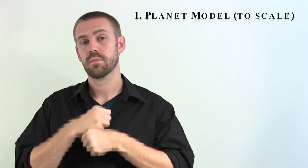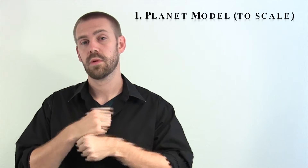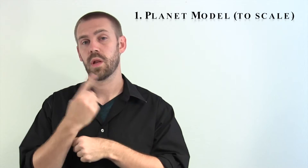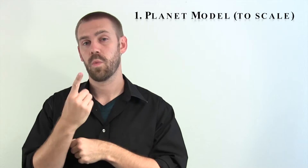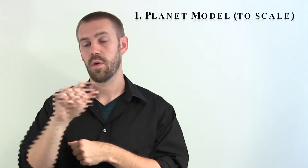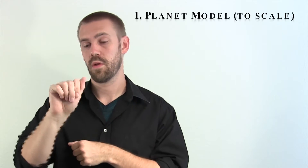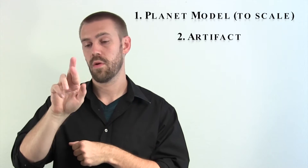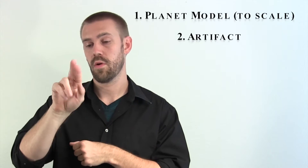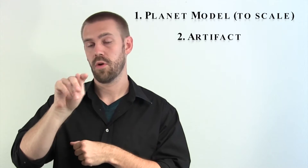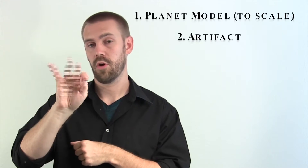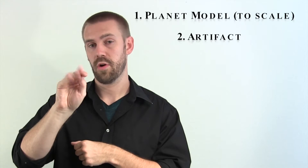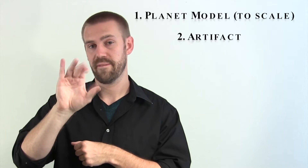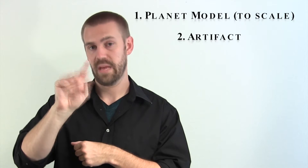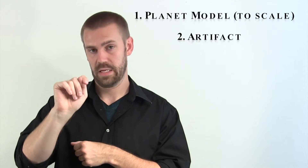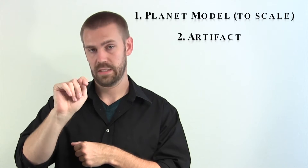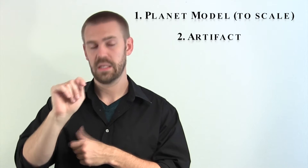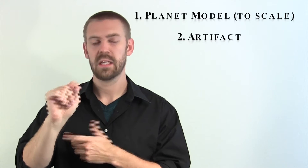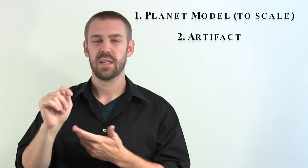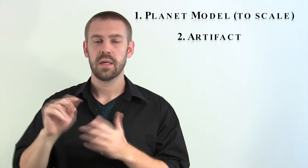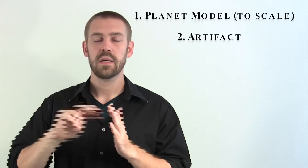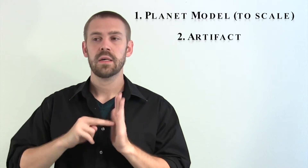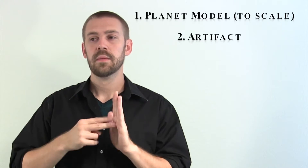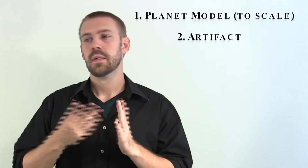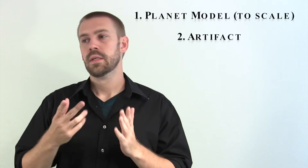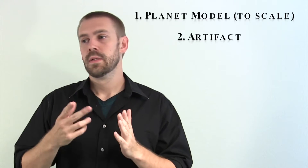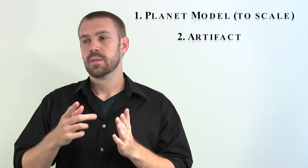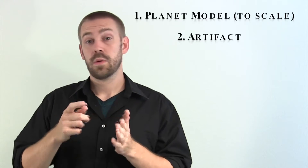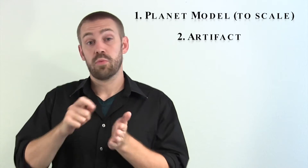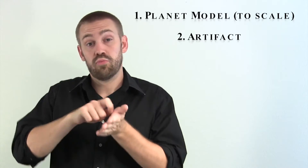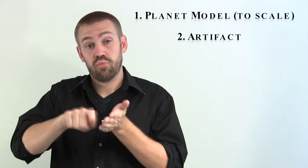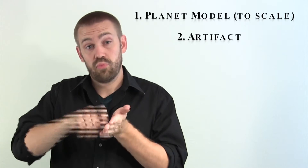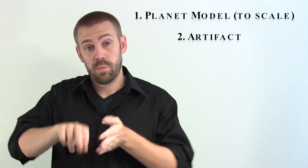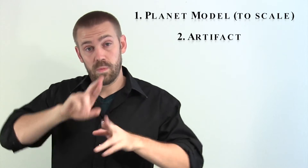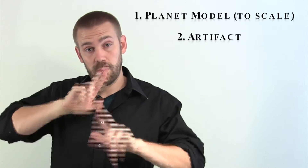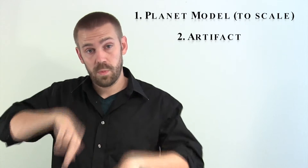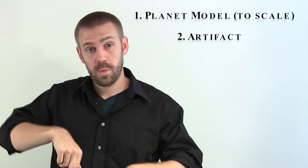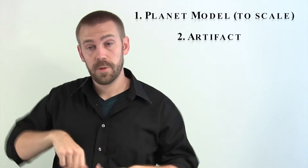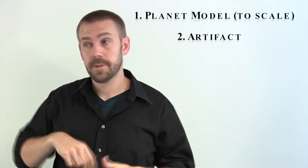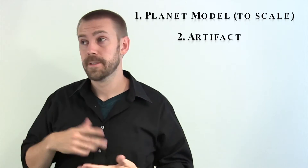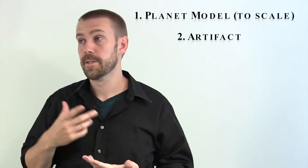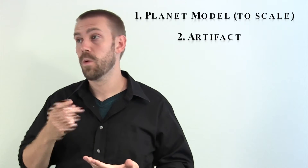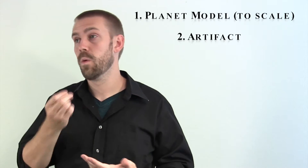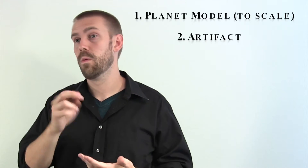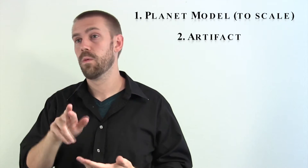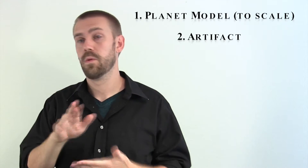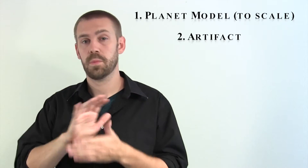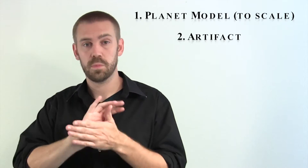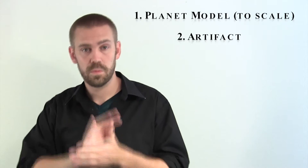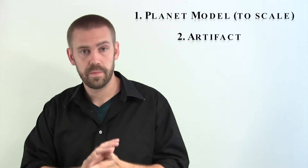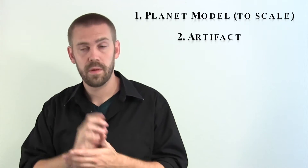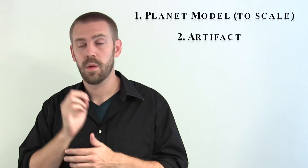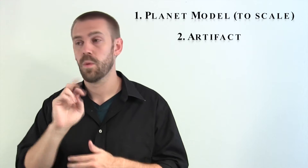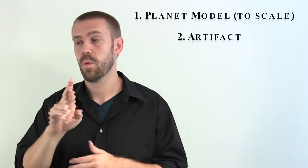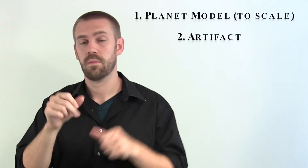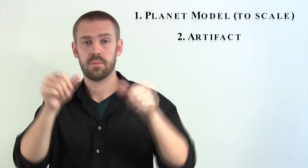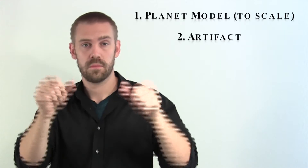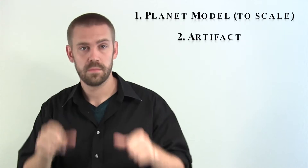the students are going to need to make an artifact. Now this could mean a written report, or a movie that they create, or a poster.